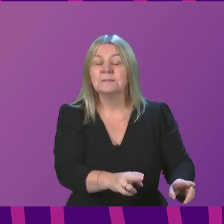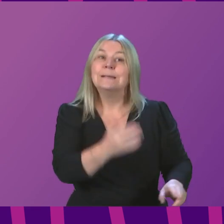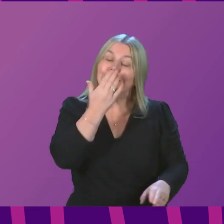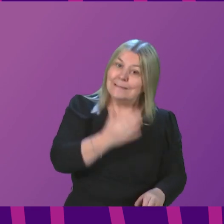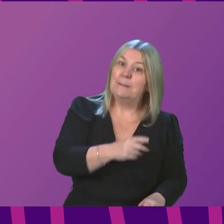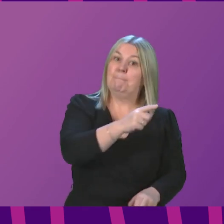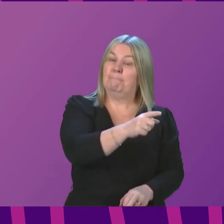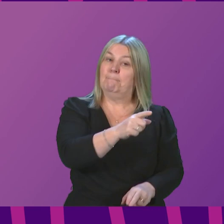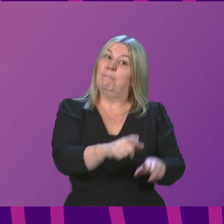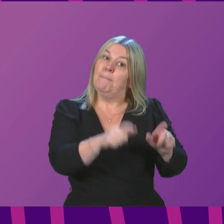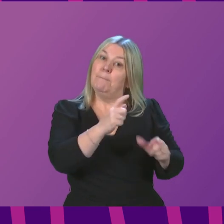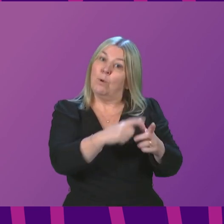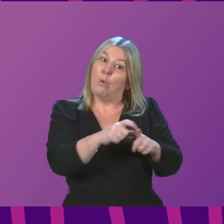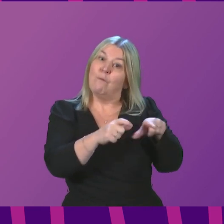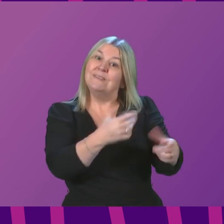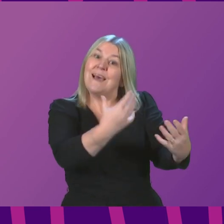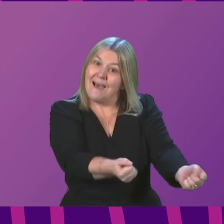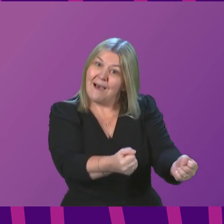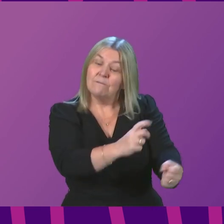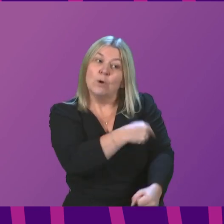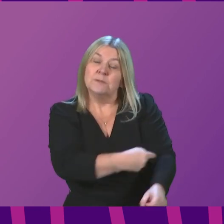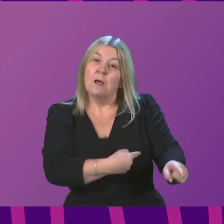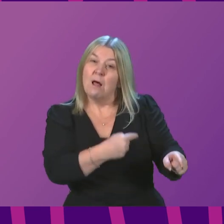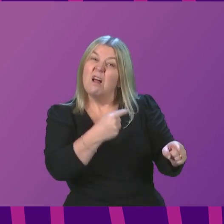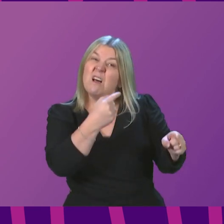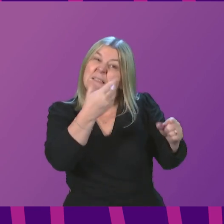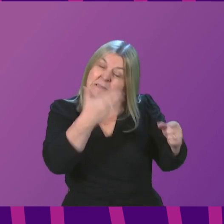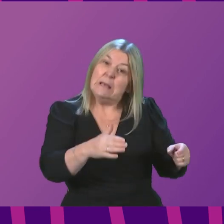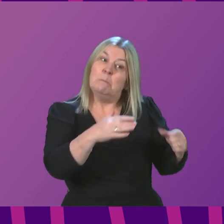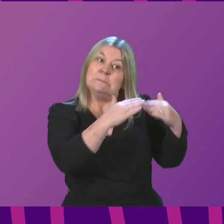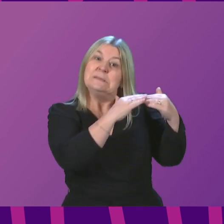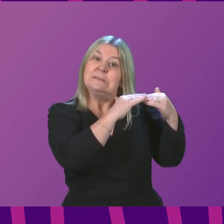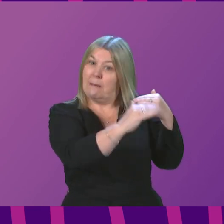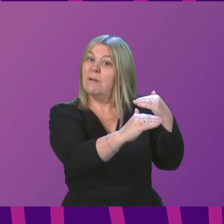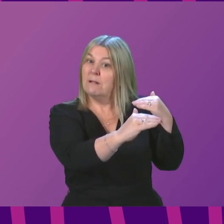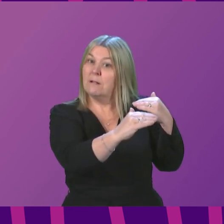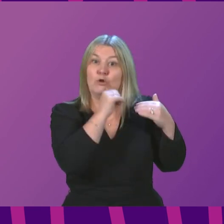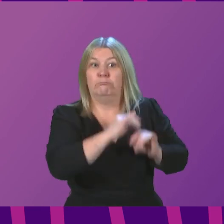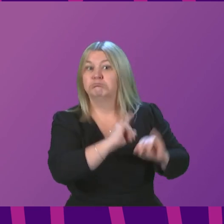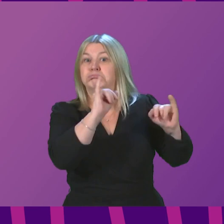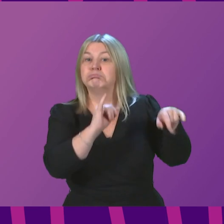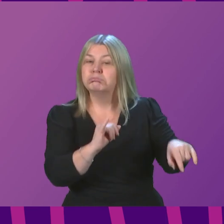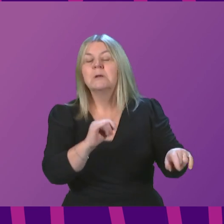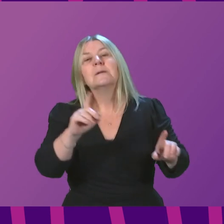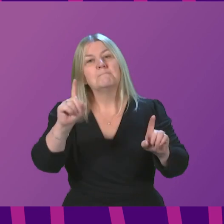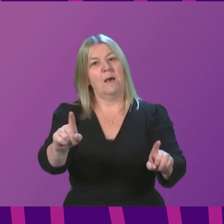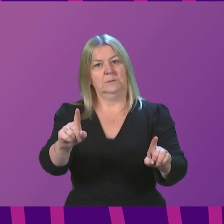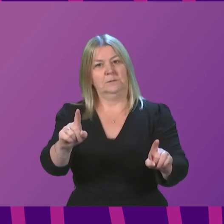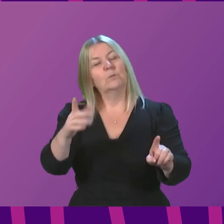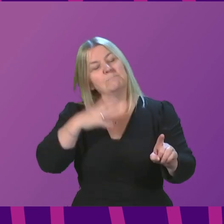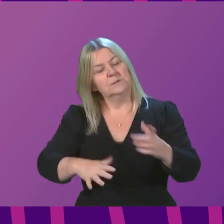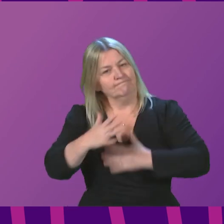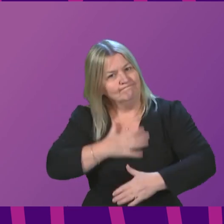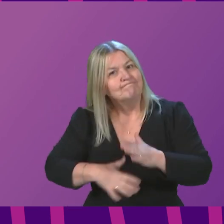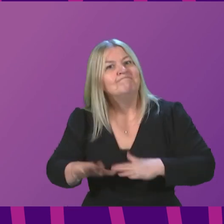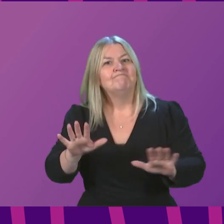COVID has so far remained broadly stable. However, again, we do need to exercise caution. The numbers in